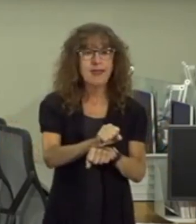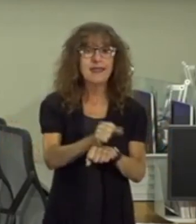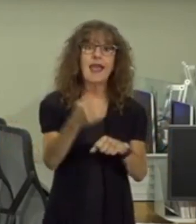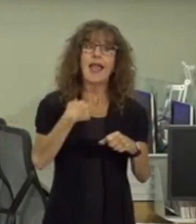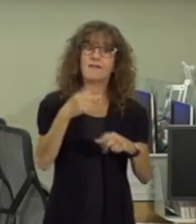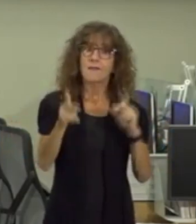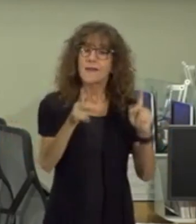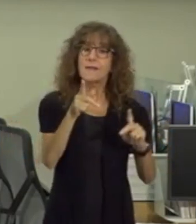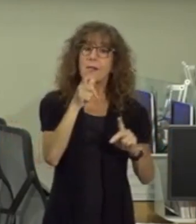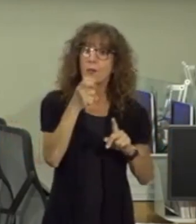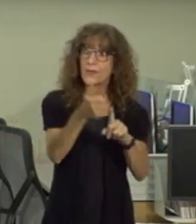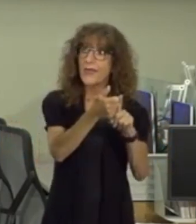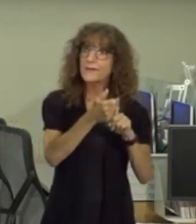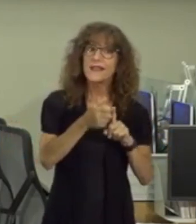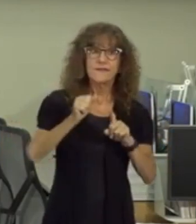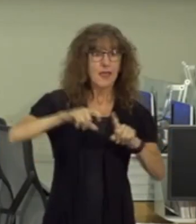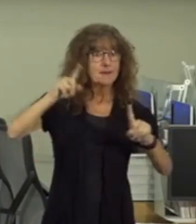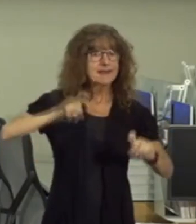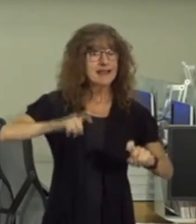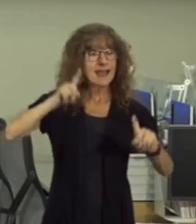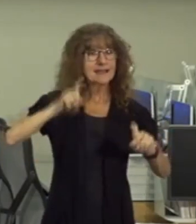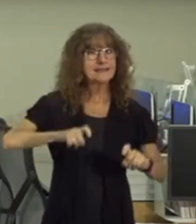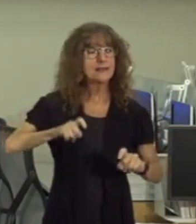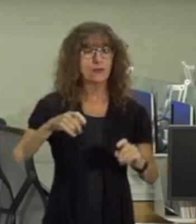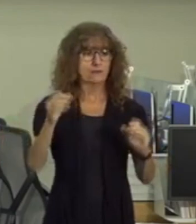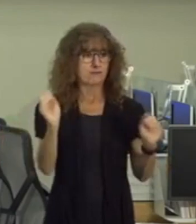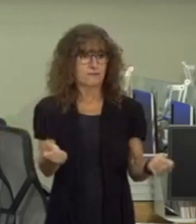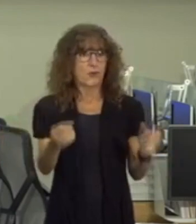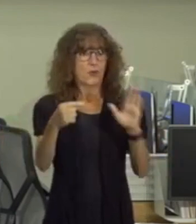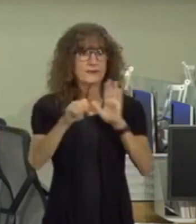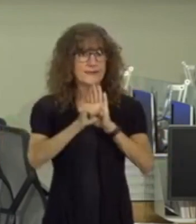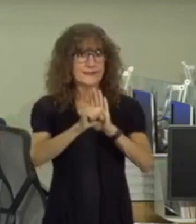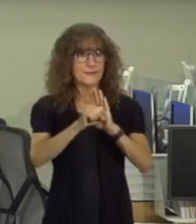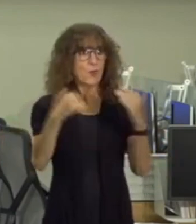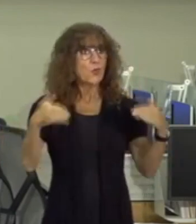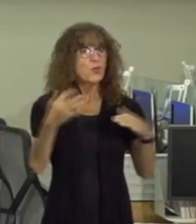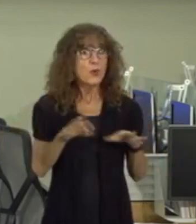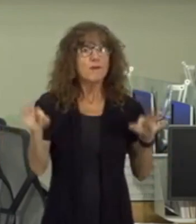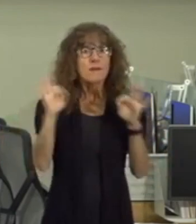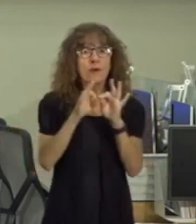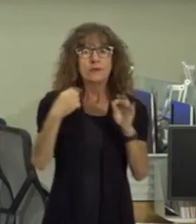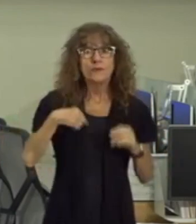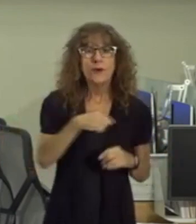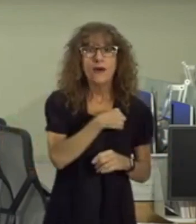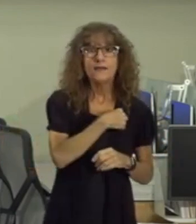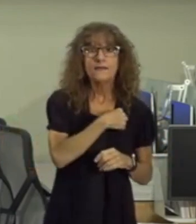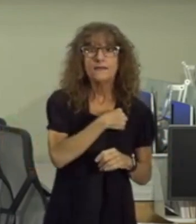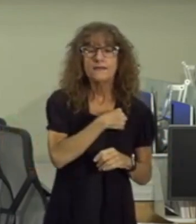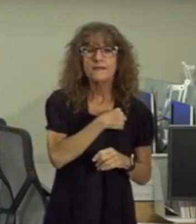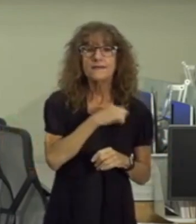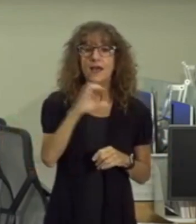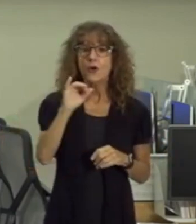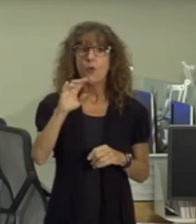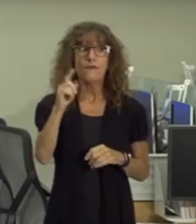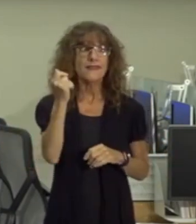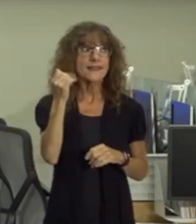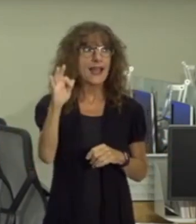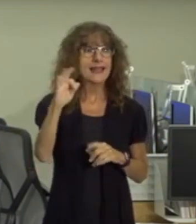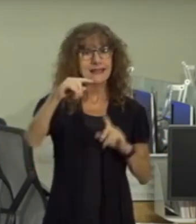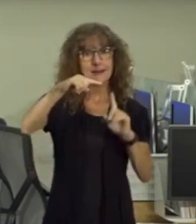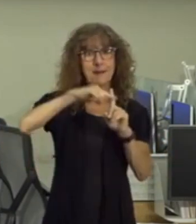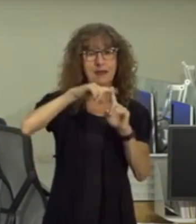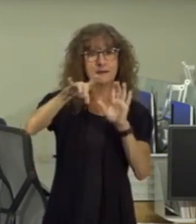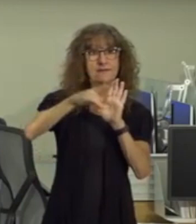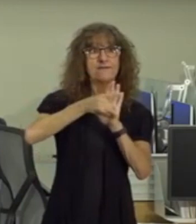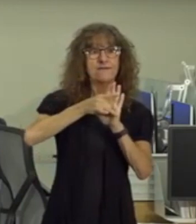have individuals who are able to to be tested who are asymptomatic this is extremely important to us our kovat 19 positivity